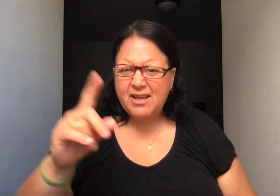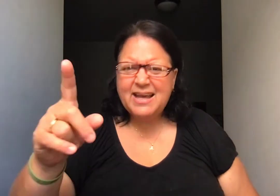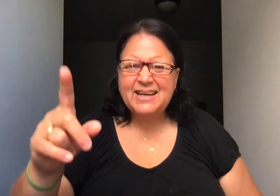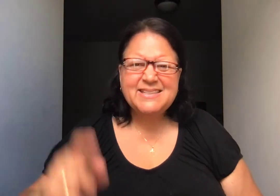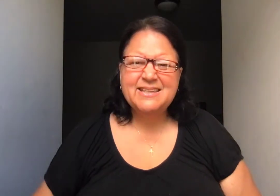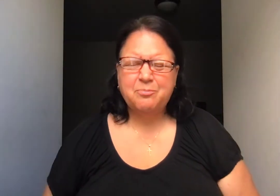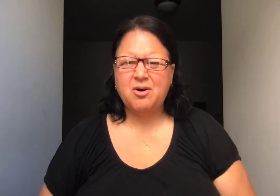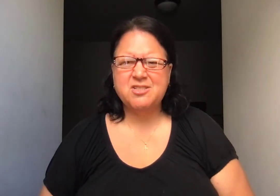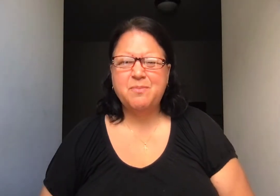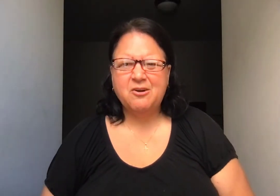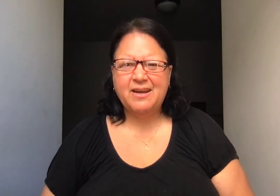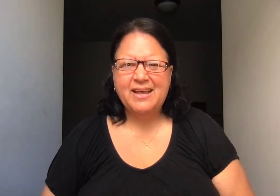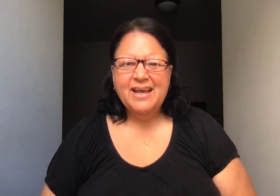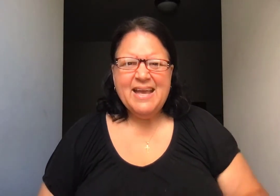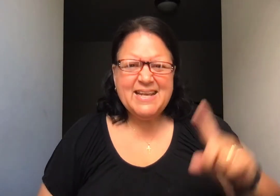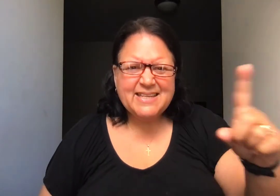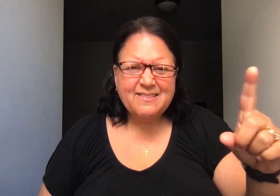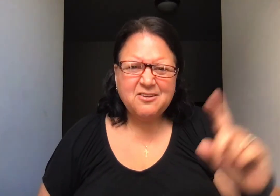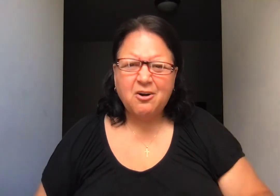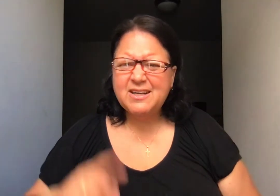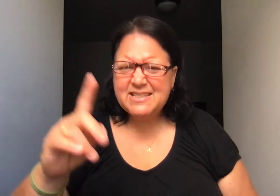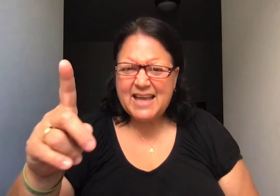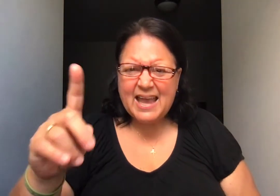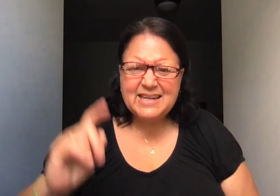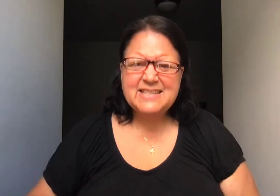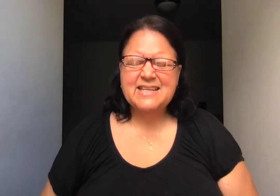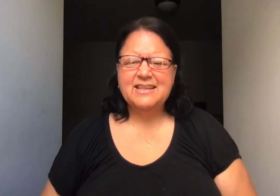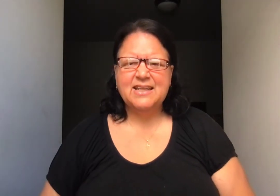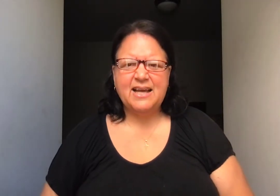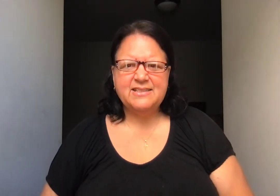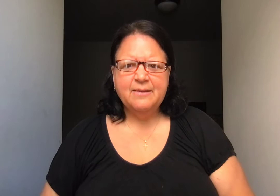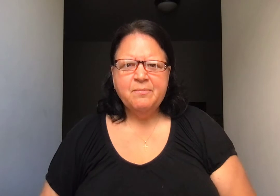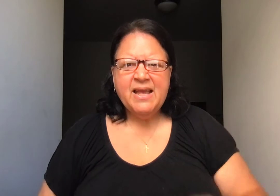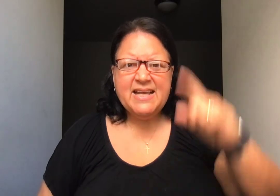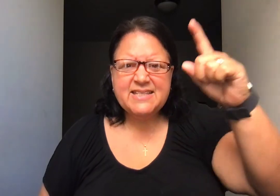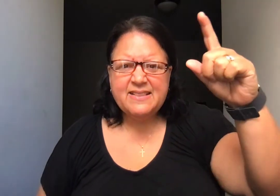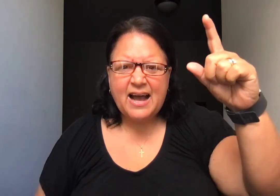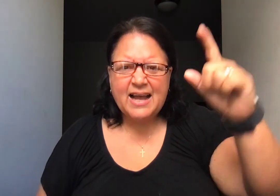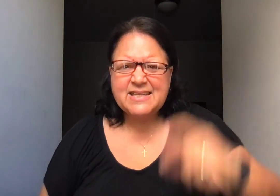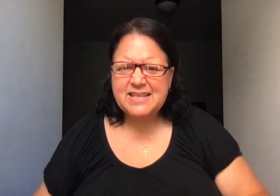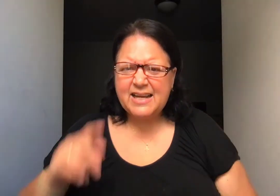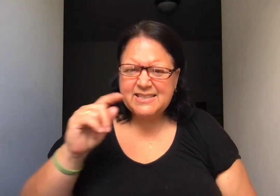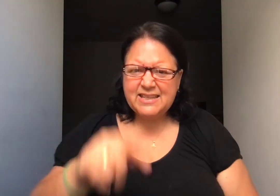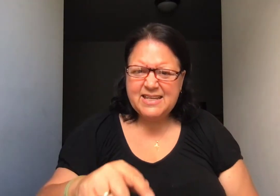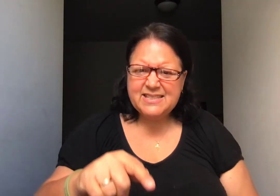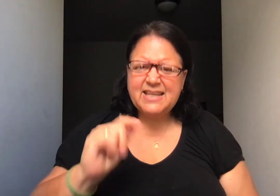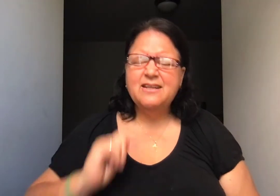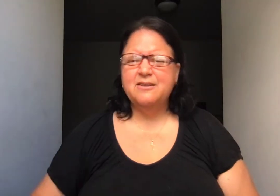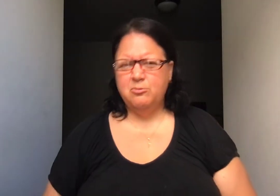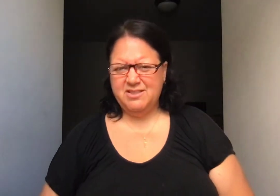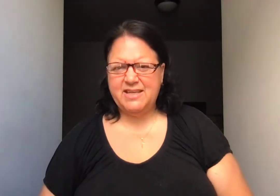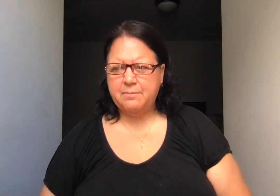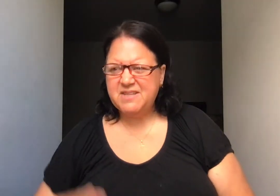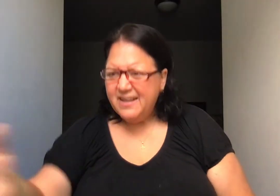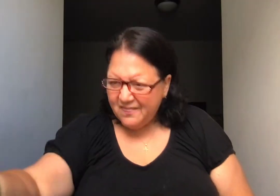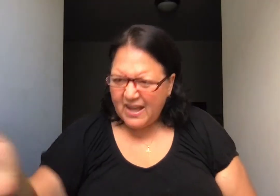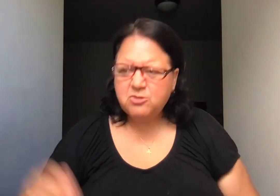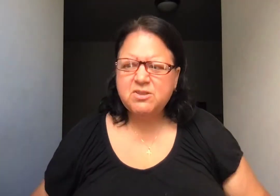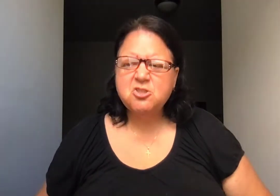and he's in the prosperity. He's in the darkness and he's in the light. He's in the highest heights and he's in the lowest depths. That's what the